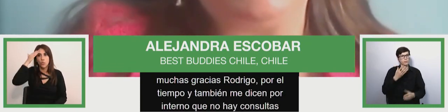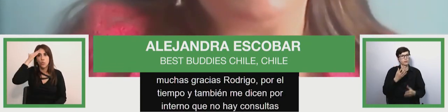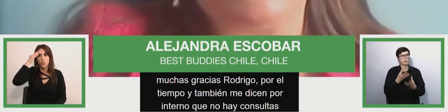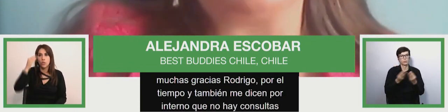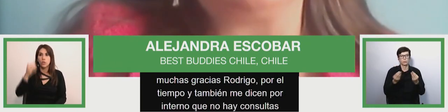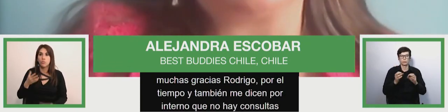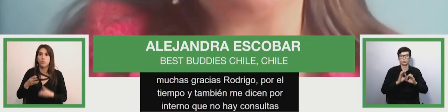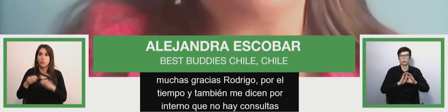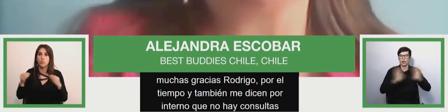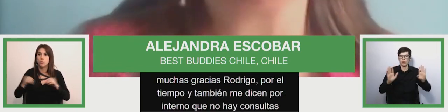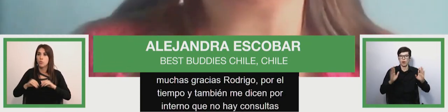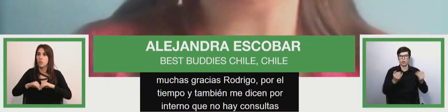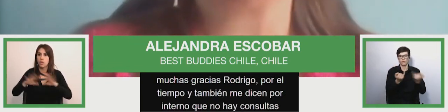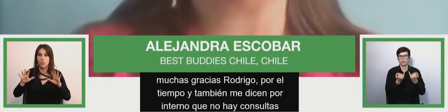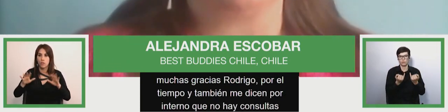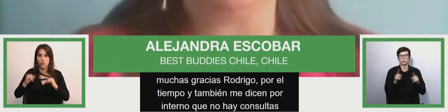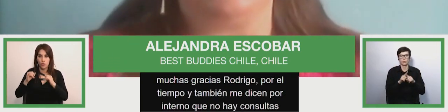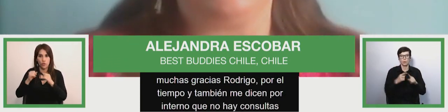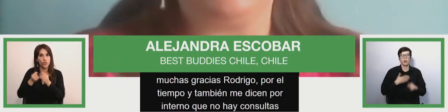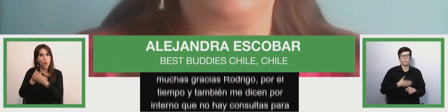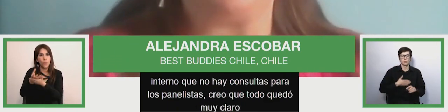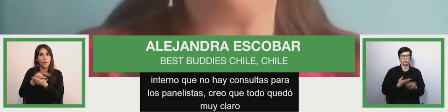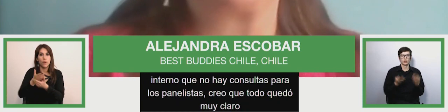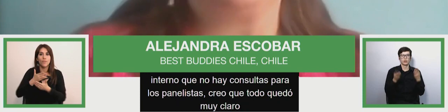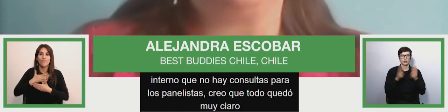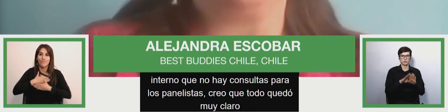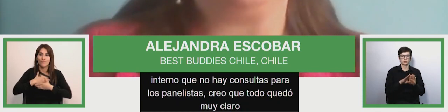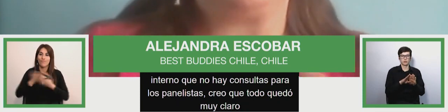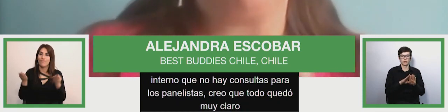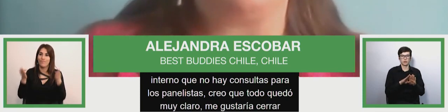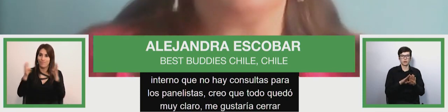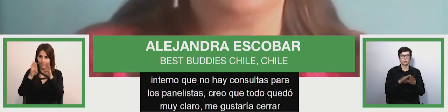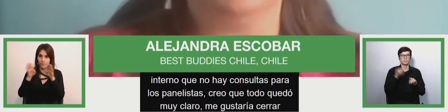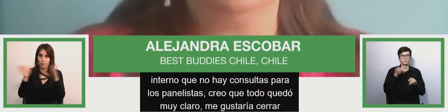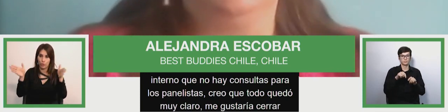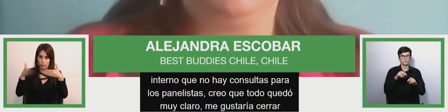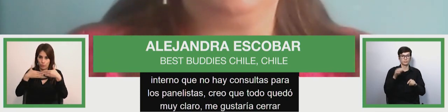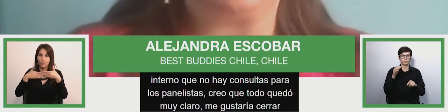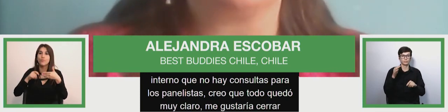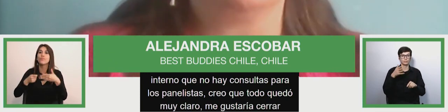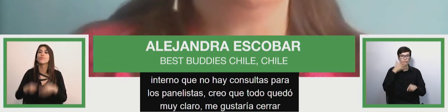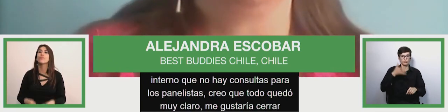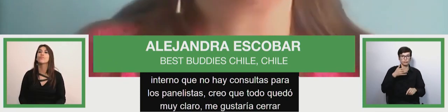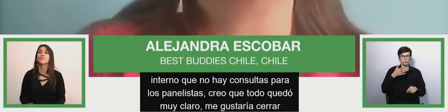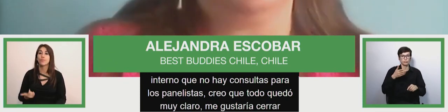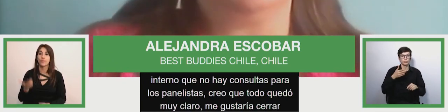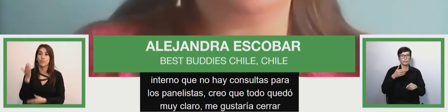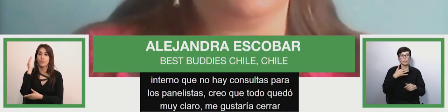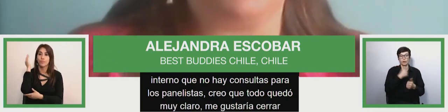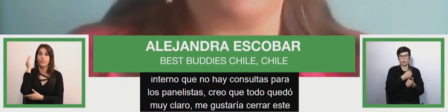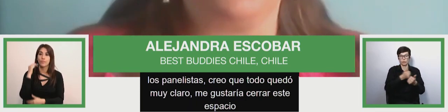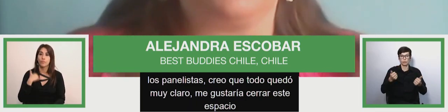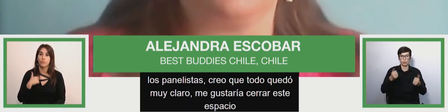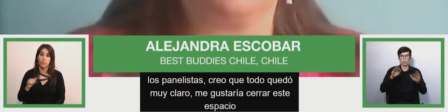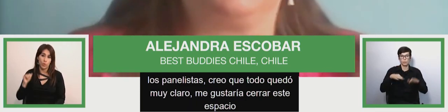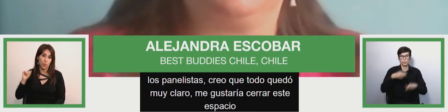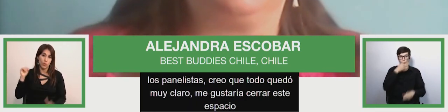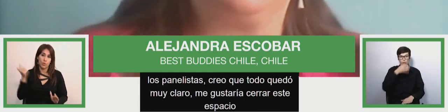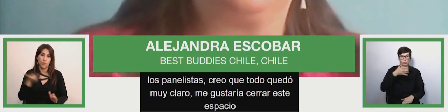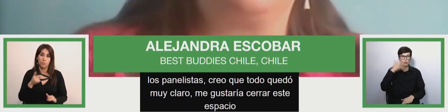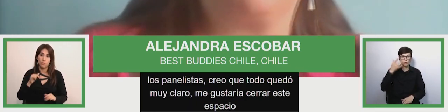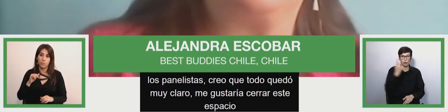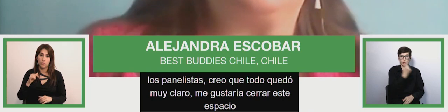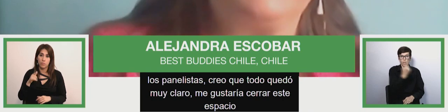because of time pressures, and I've been told internally that there is no questions, because so